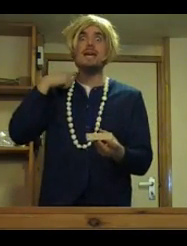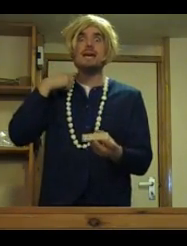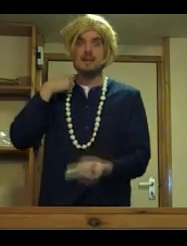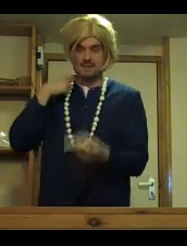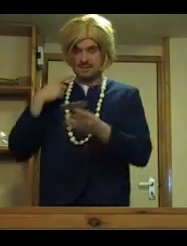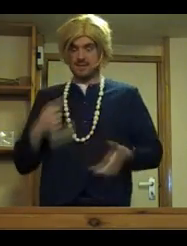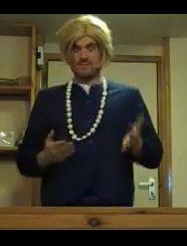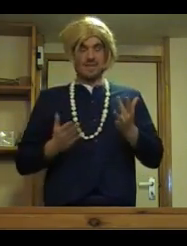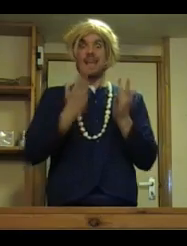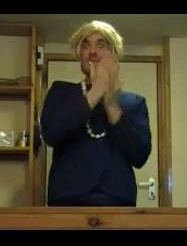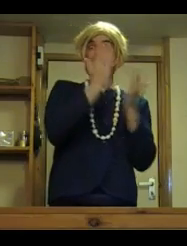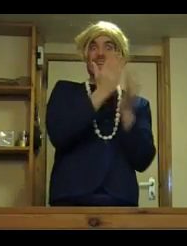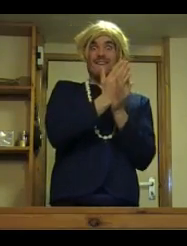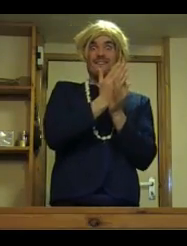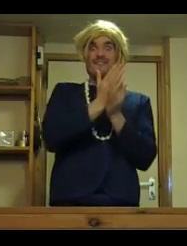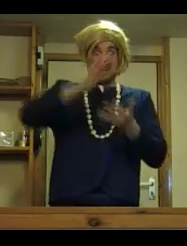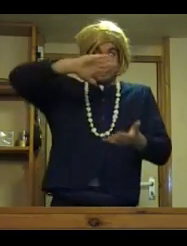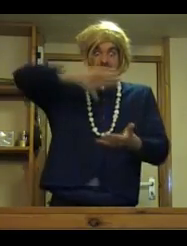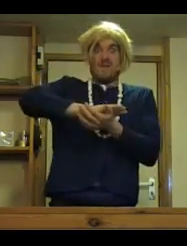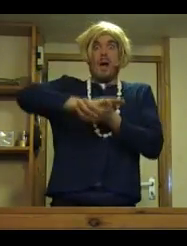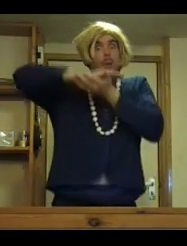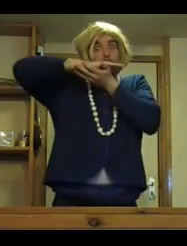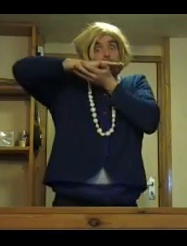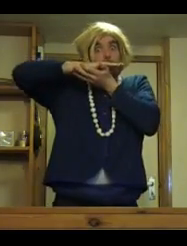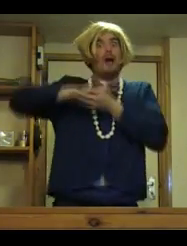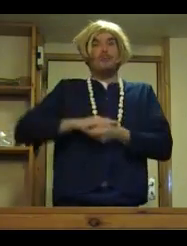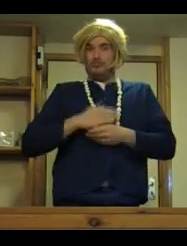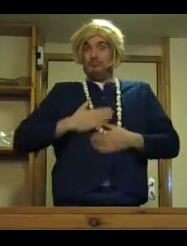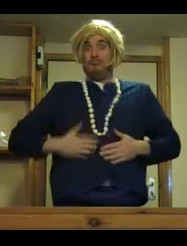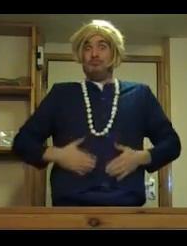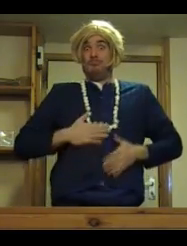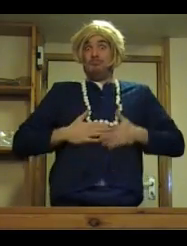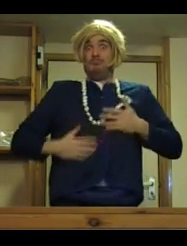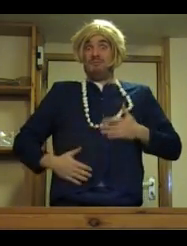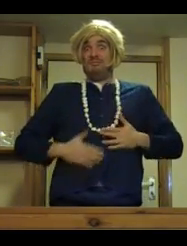in the middle mmmm